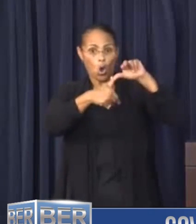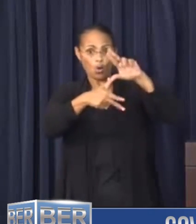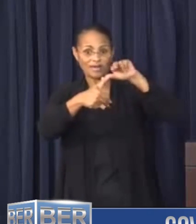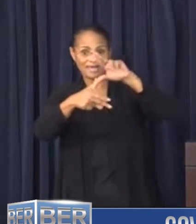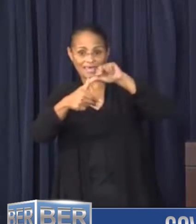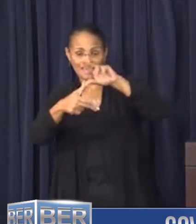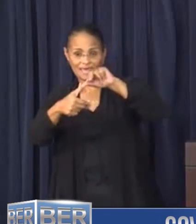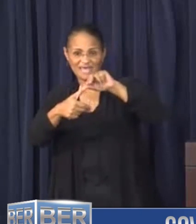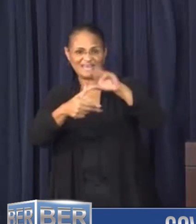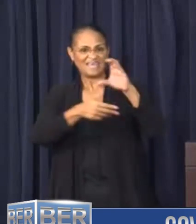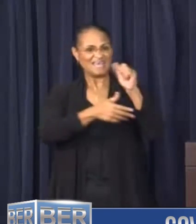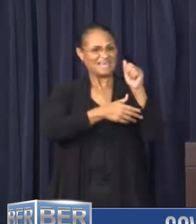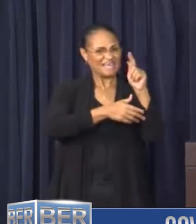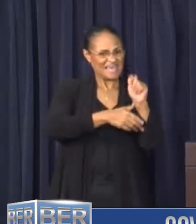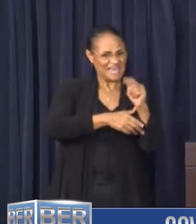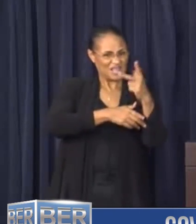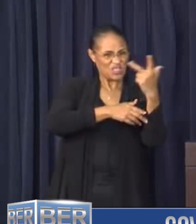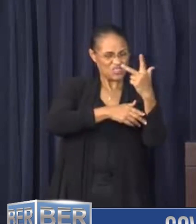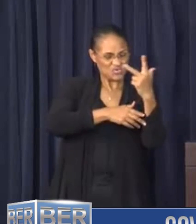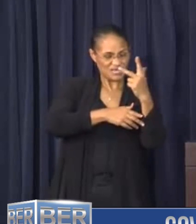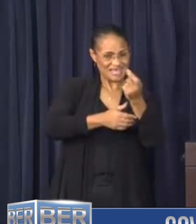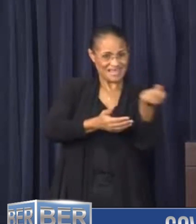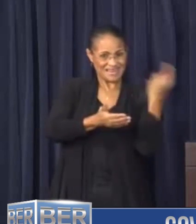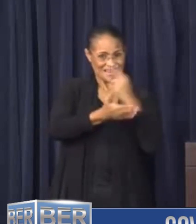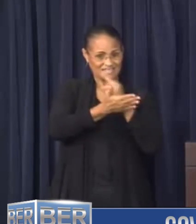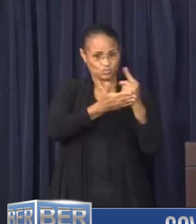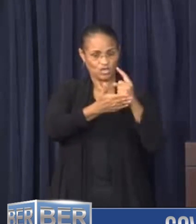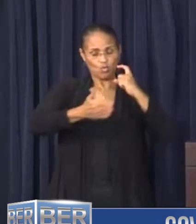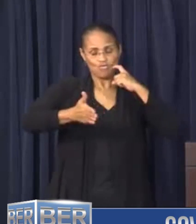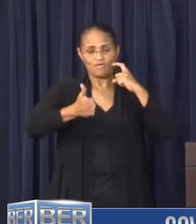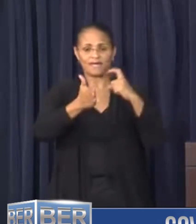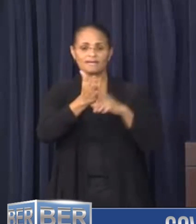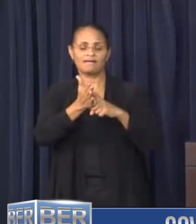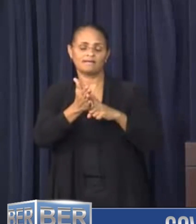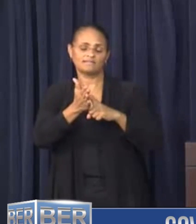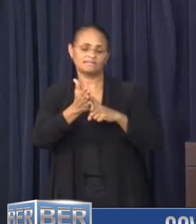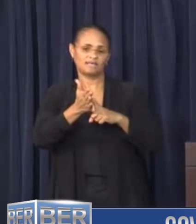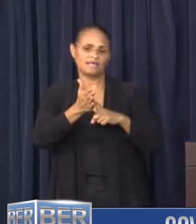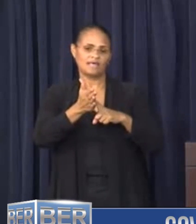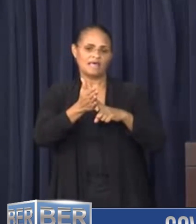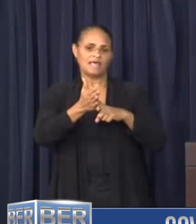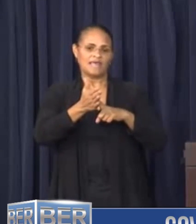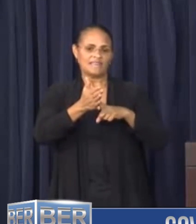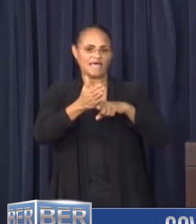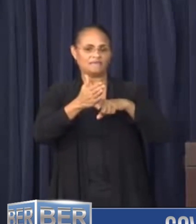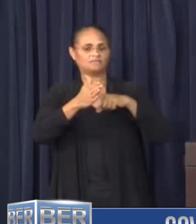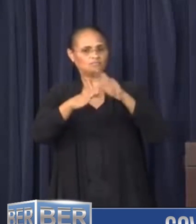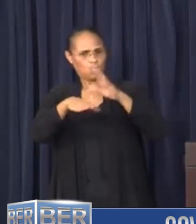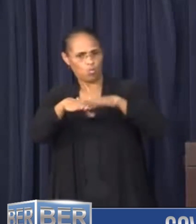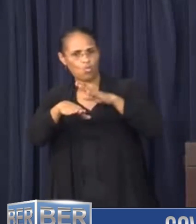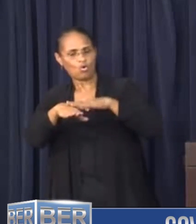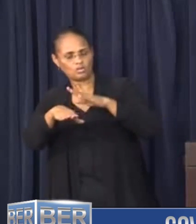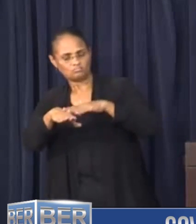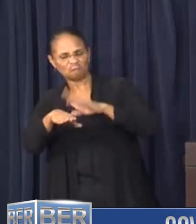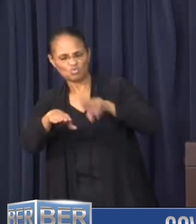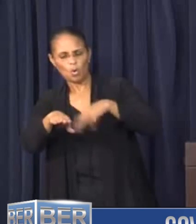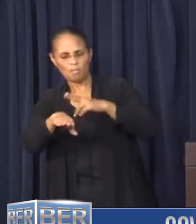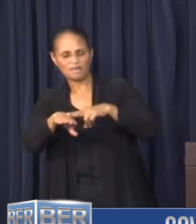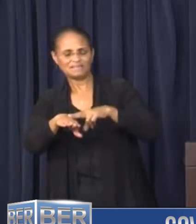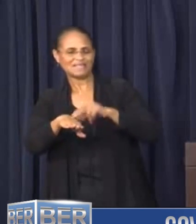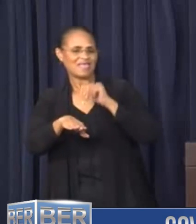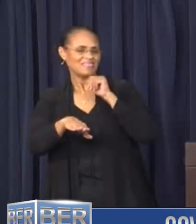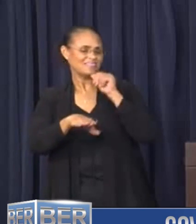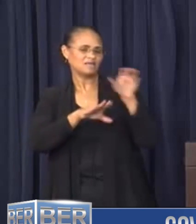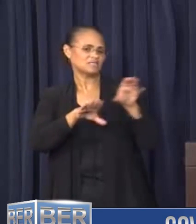a Category 3 hurricane last week. We recognize that the precautions that we're taking are normally not done